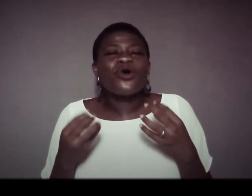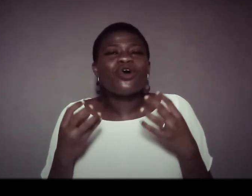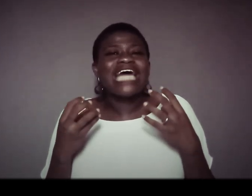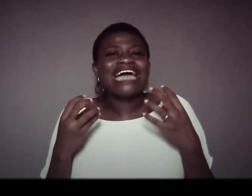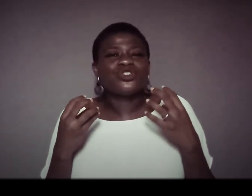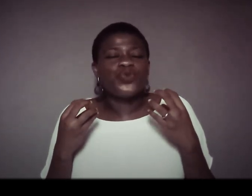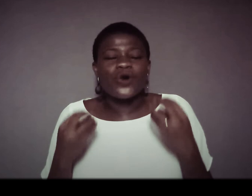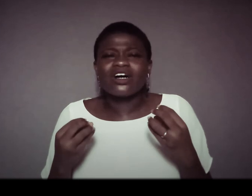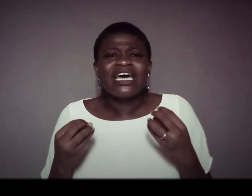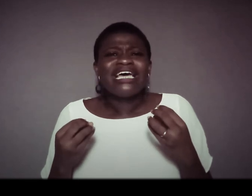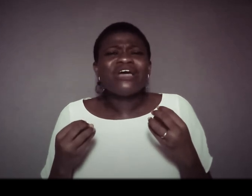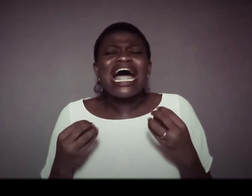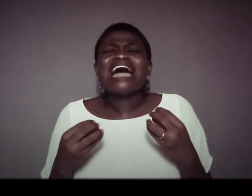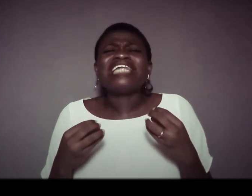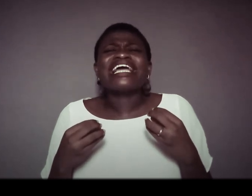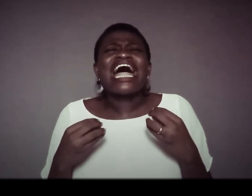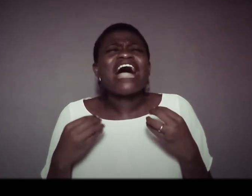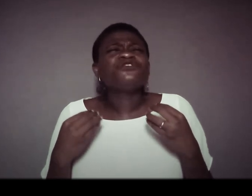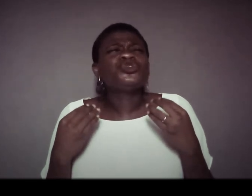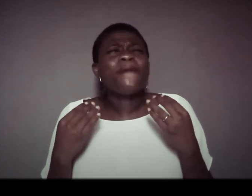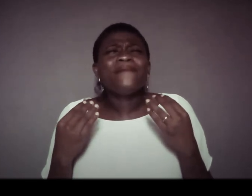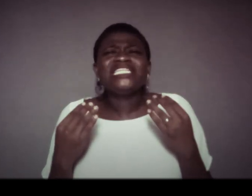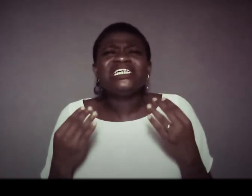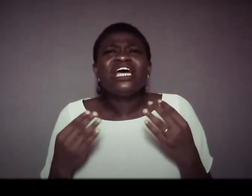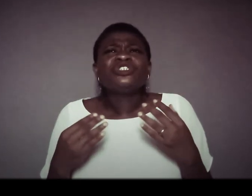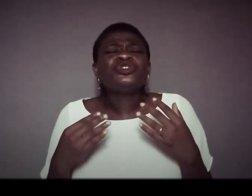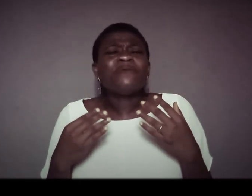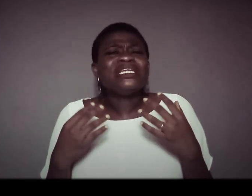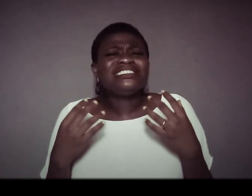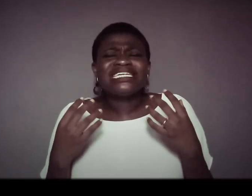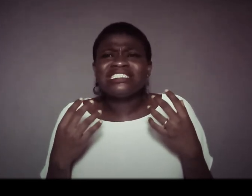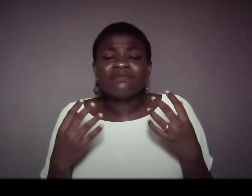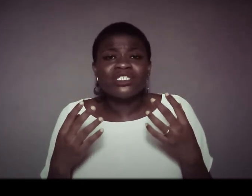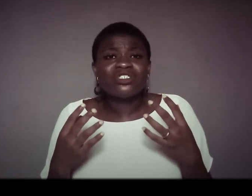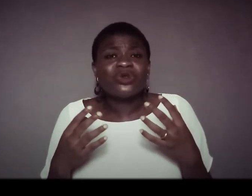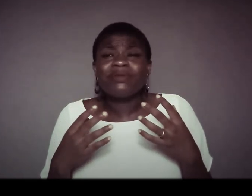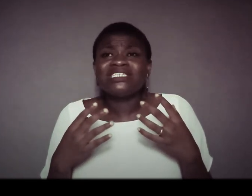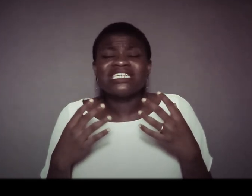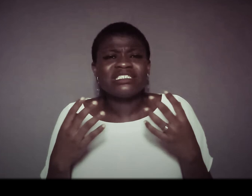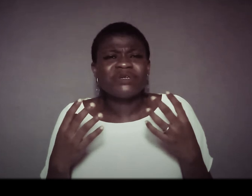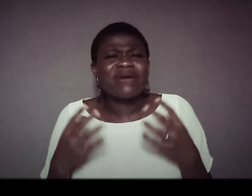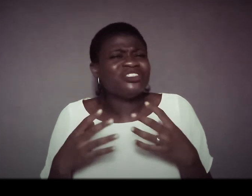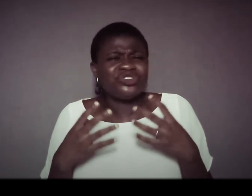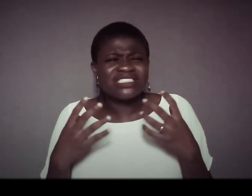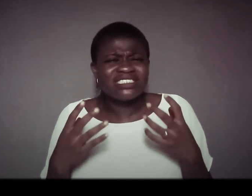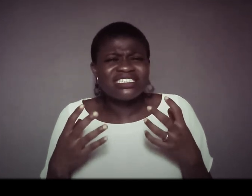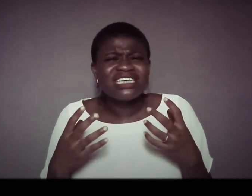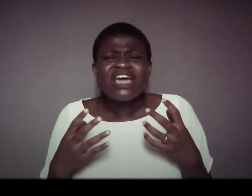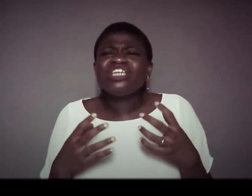god at work like i have so many so many testimonies so many testimonies my dresses it